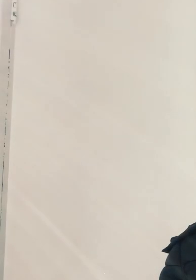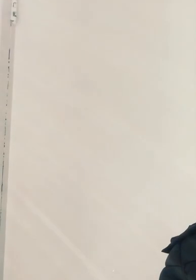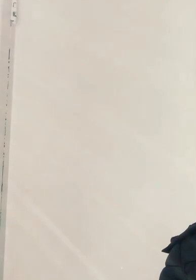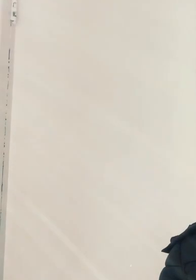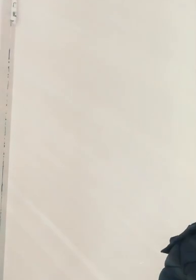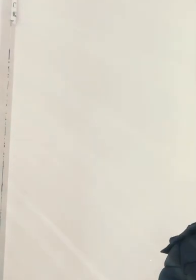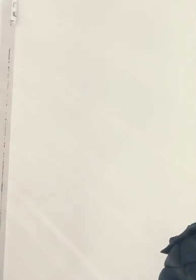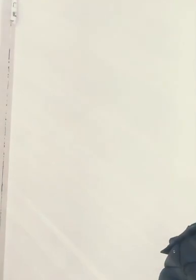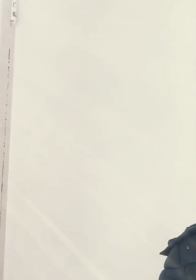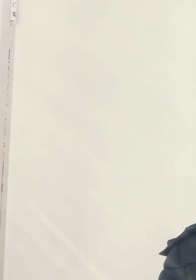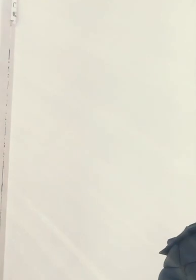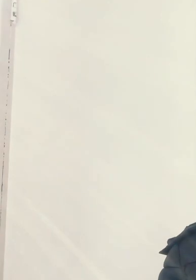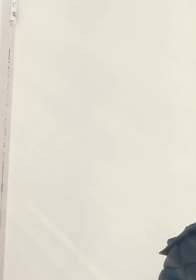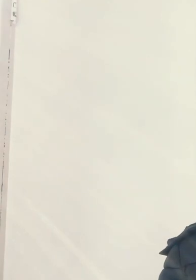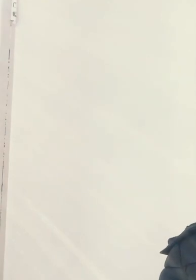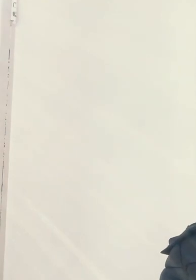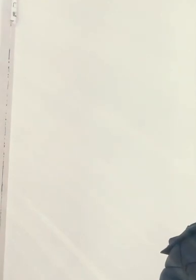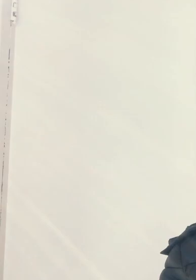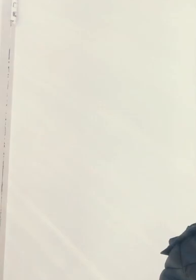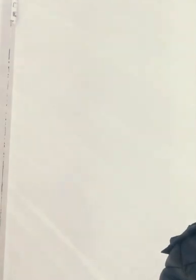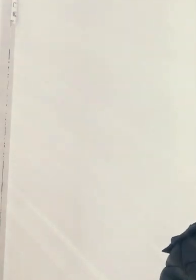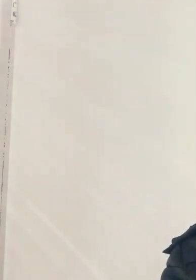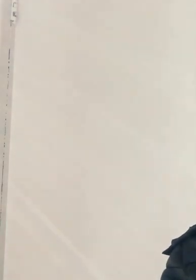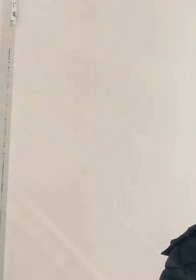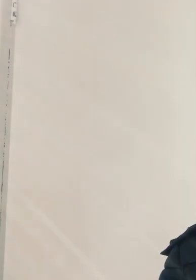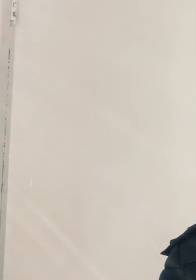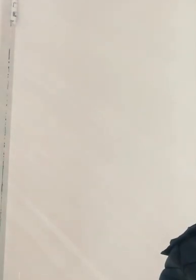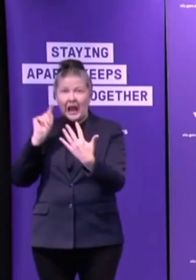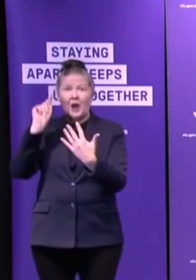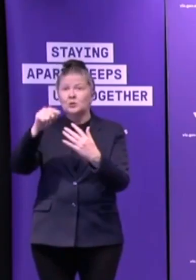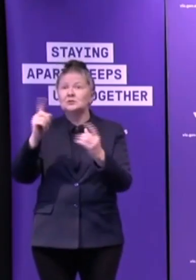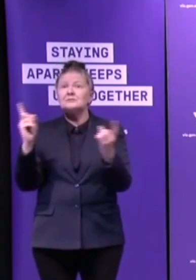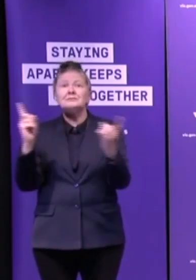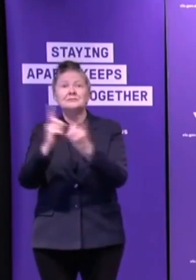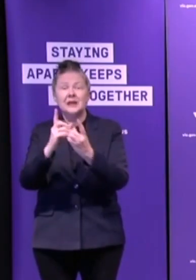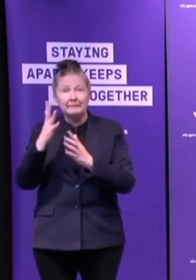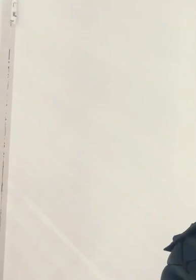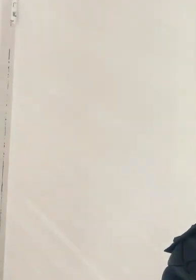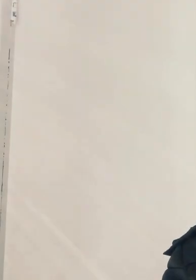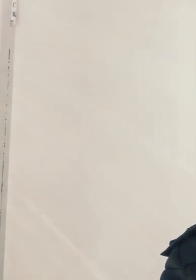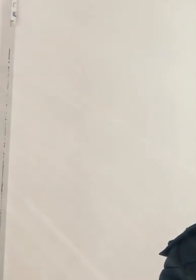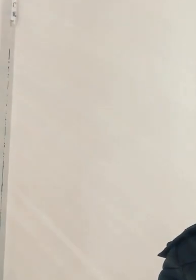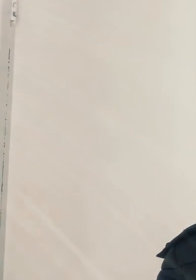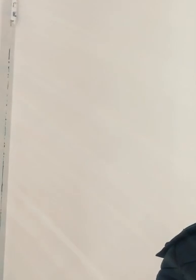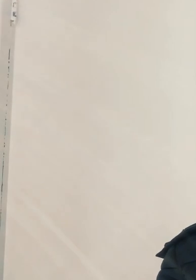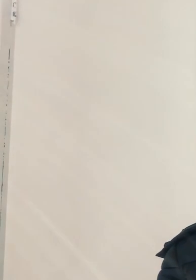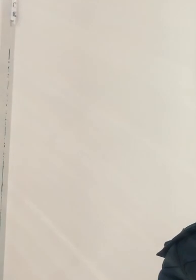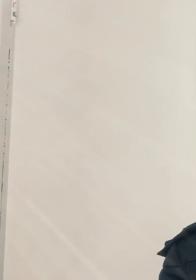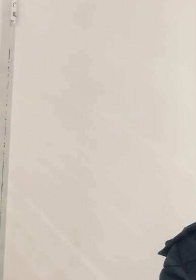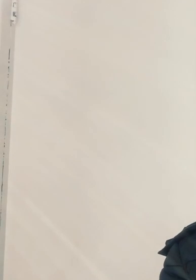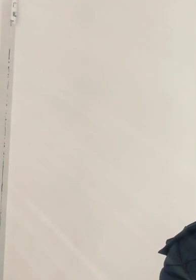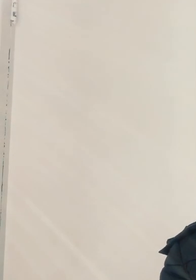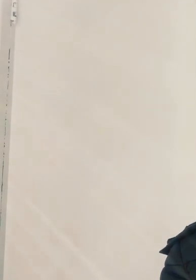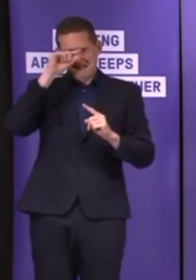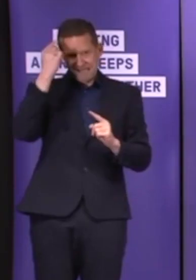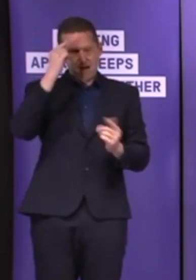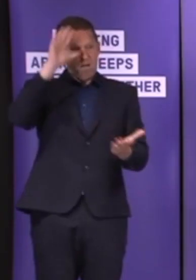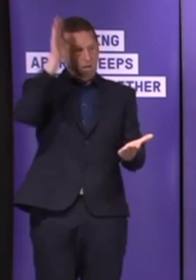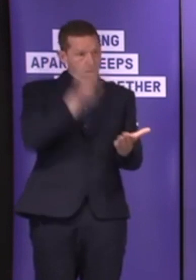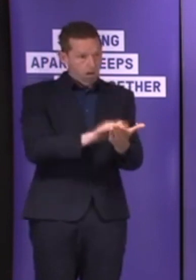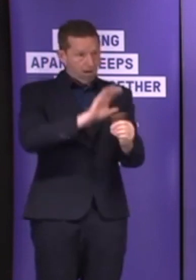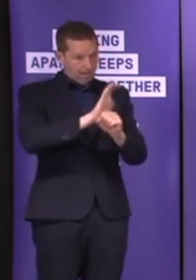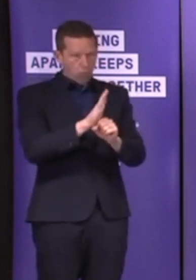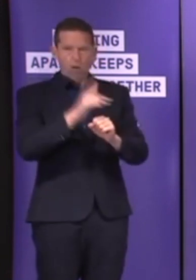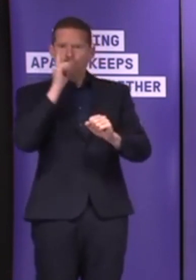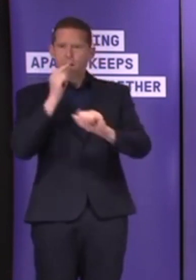flyer said the Melbourne Marathon would go ahead, rain, hail, shine or pandemic. No, it does not. No, it does. It says it there, or pandemic. Yeah,